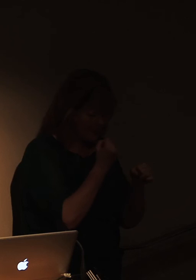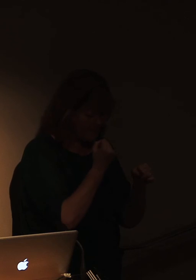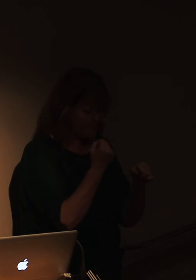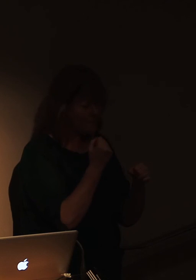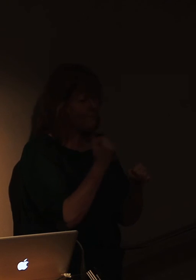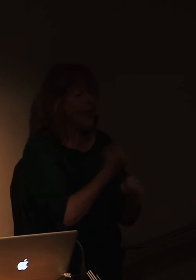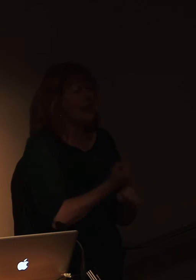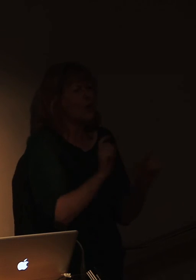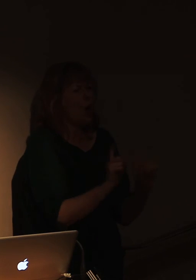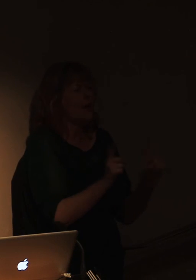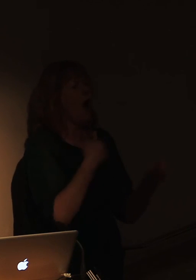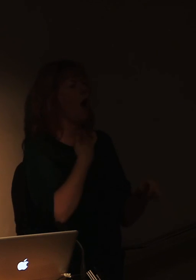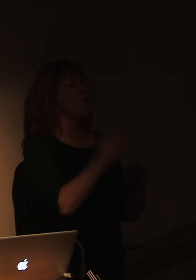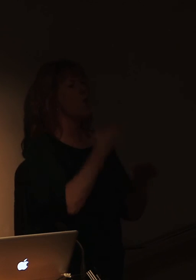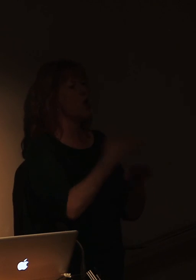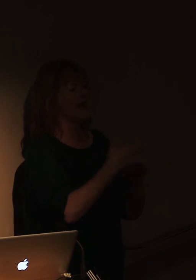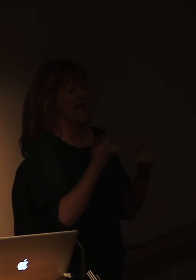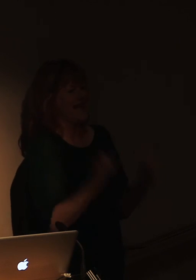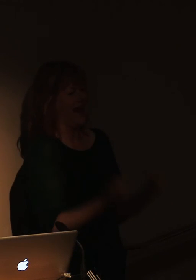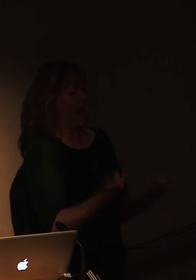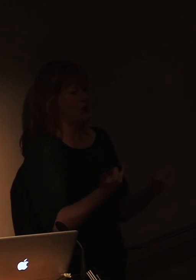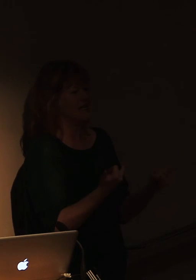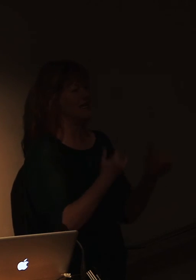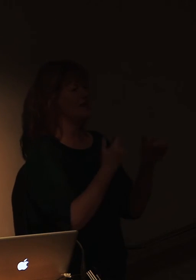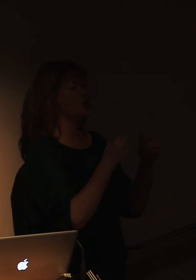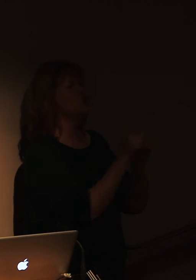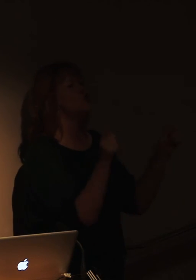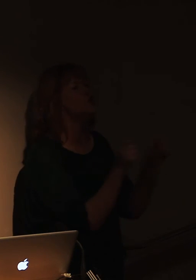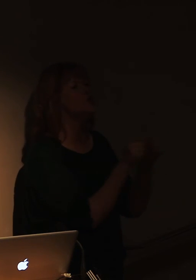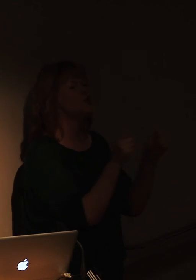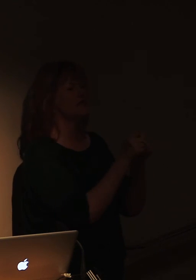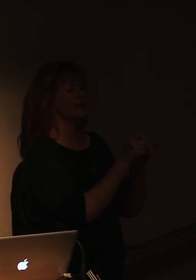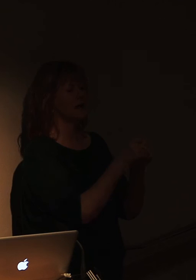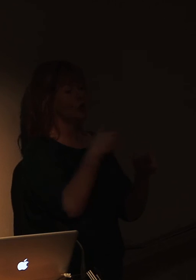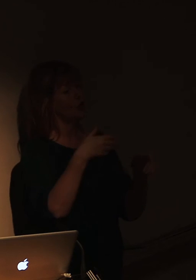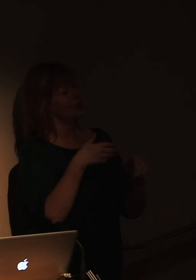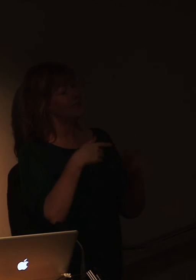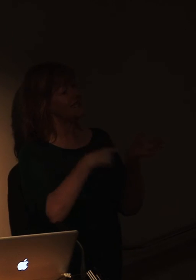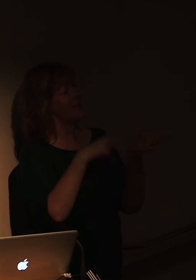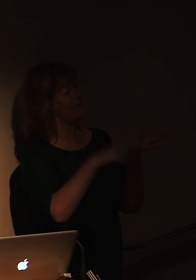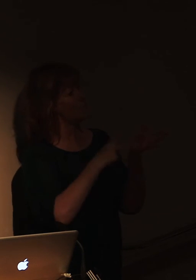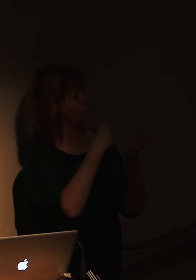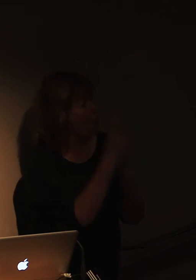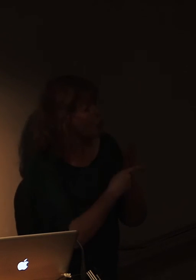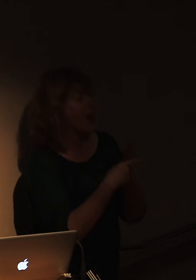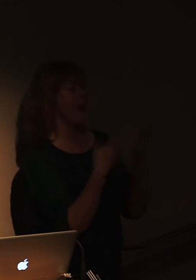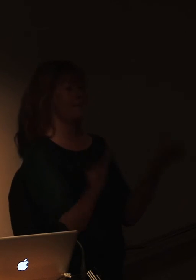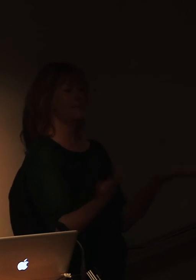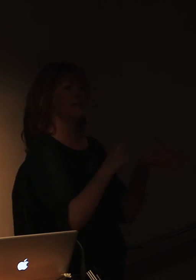in current affairs, I worked in news, I made television programs, I did television commercials.